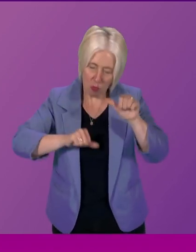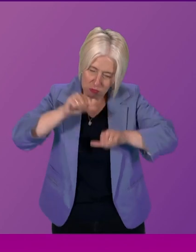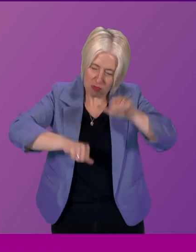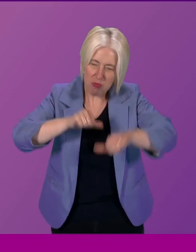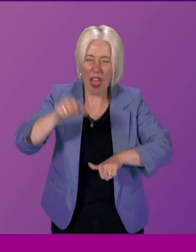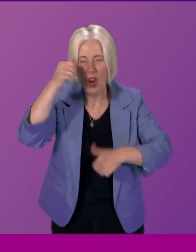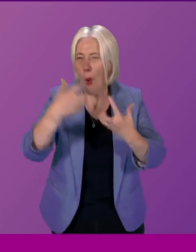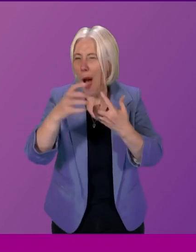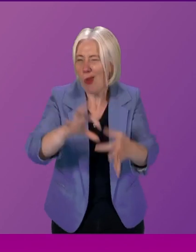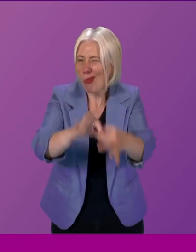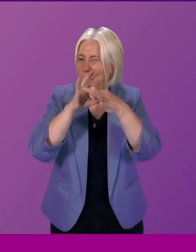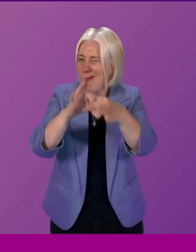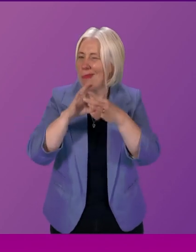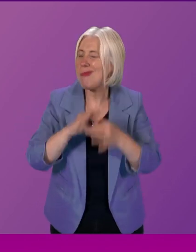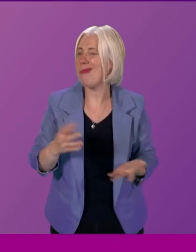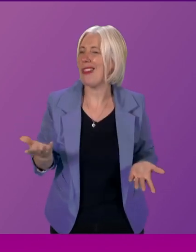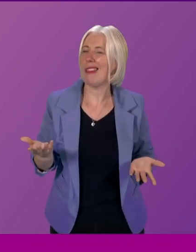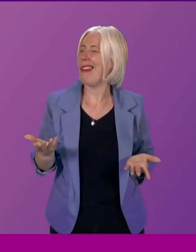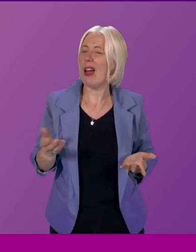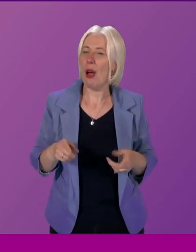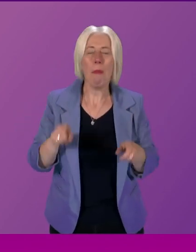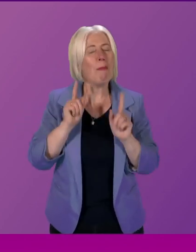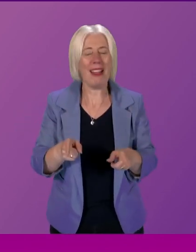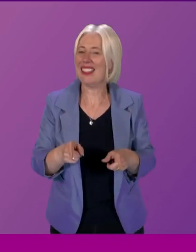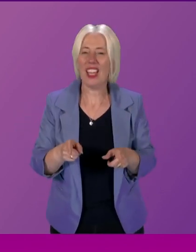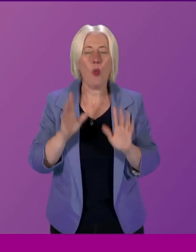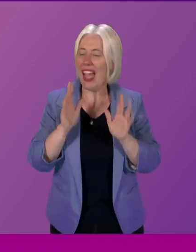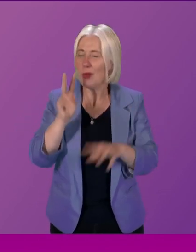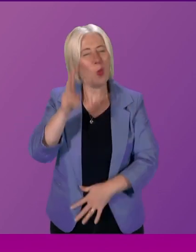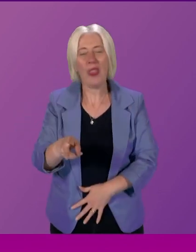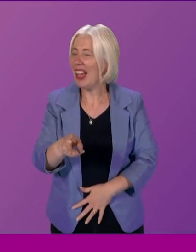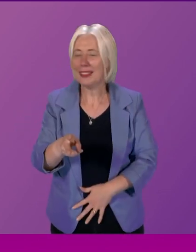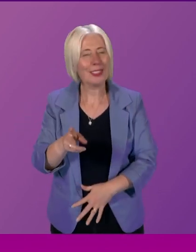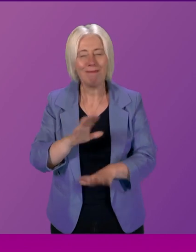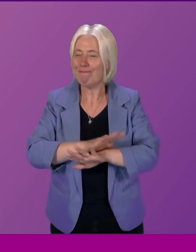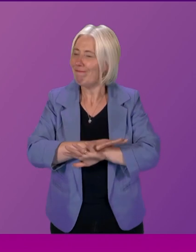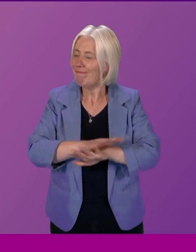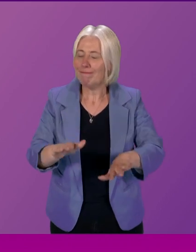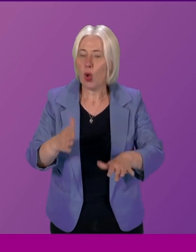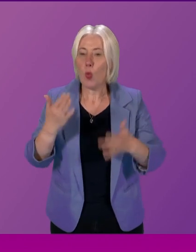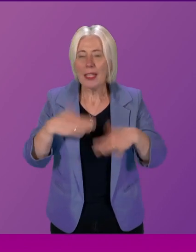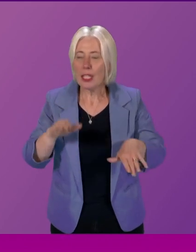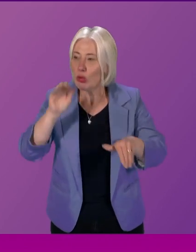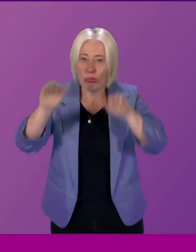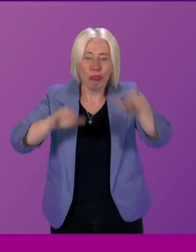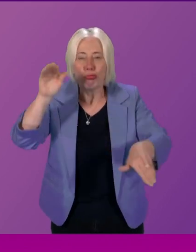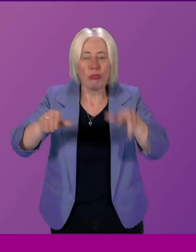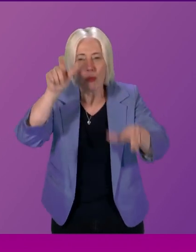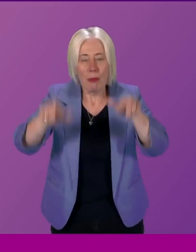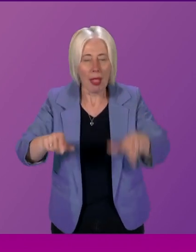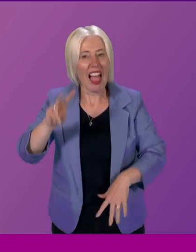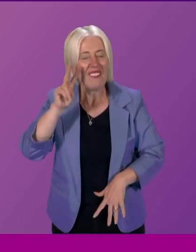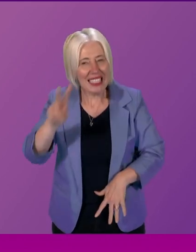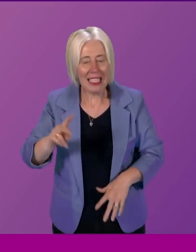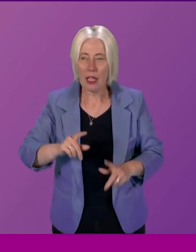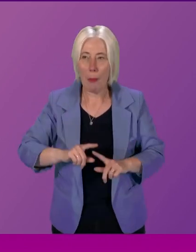engage with its structures I very much agree with them that this needs addressed again I've witnessed just how beneficial it is to